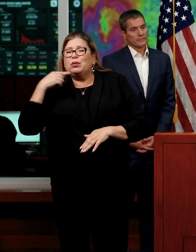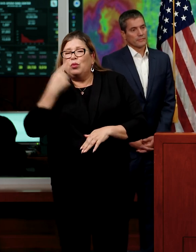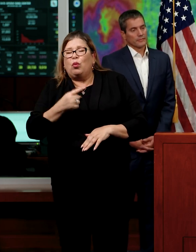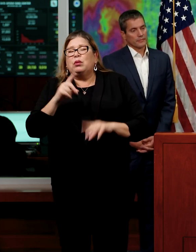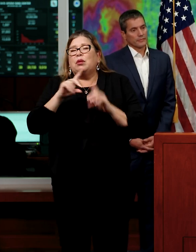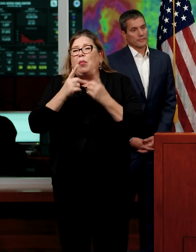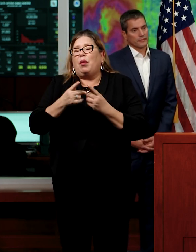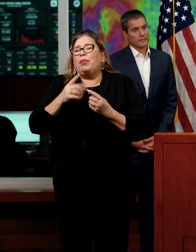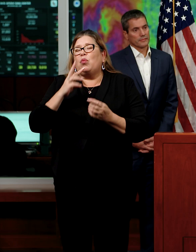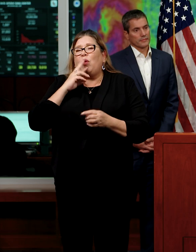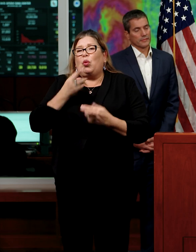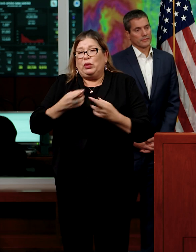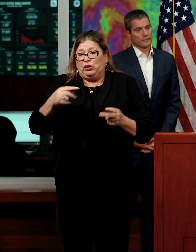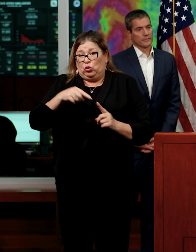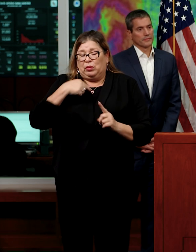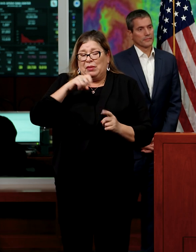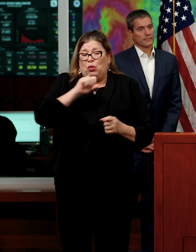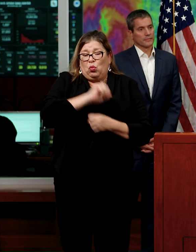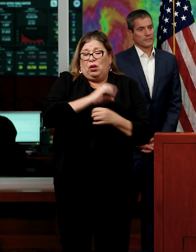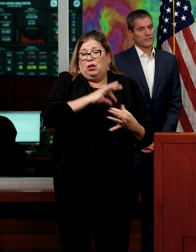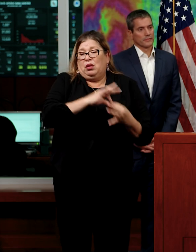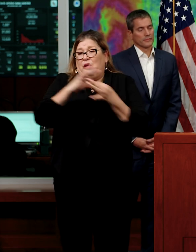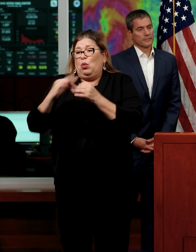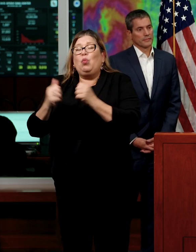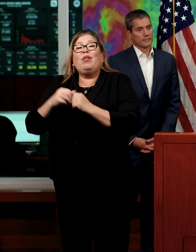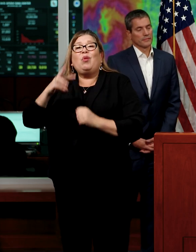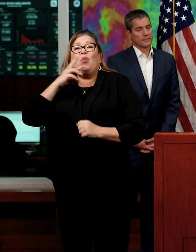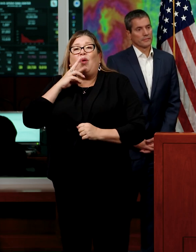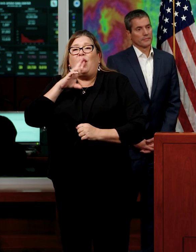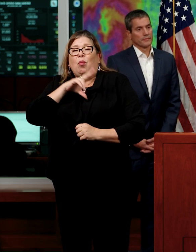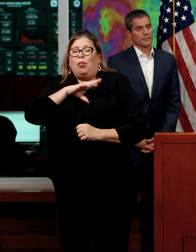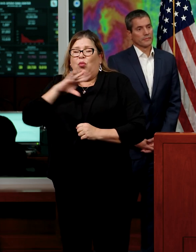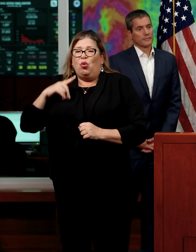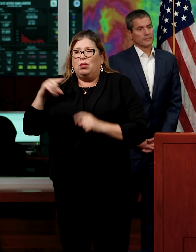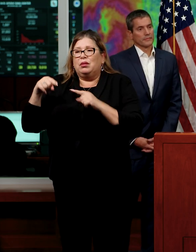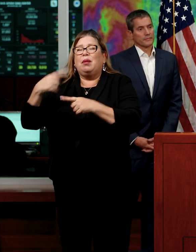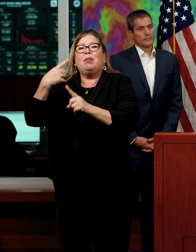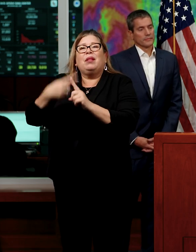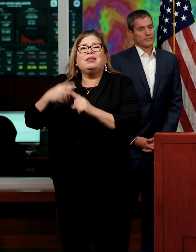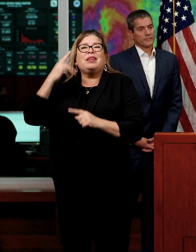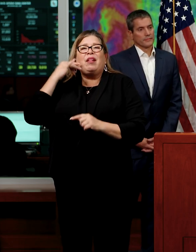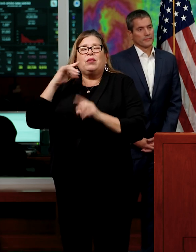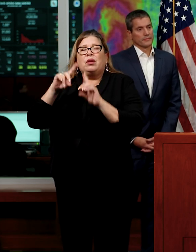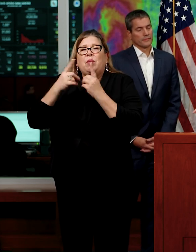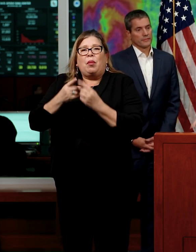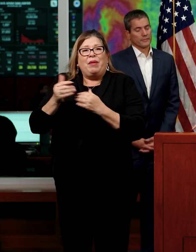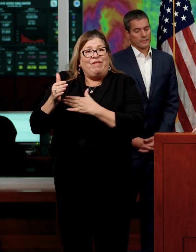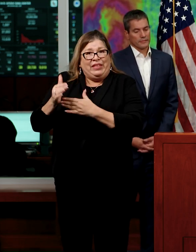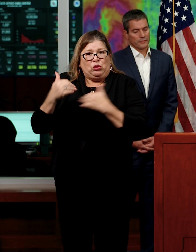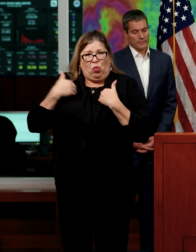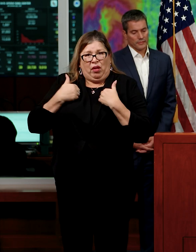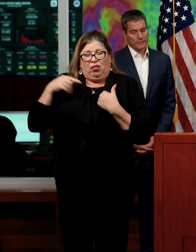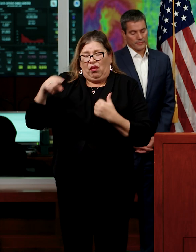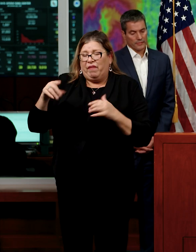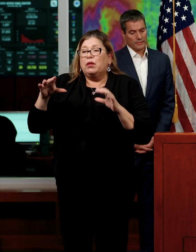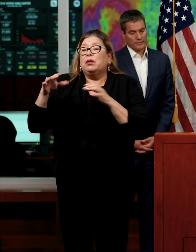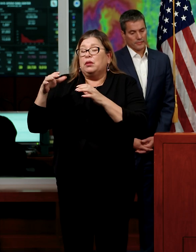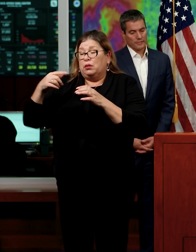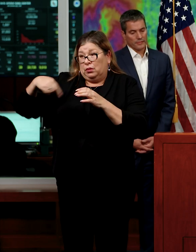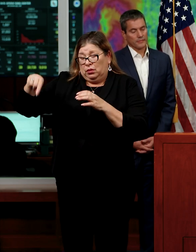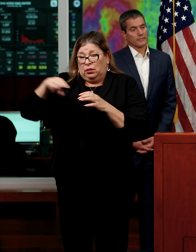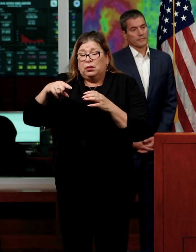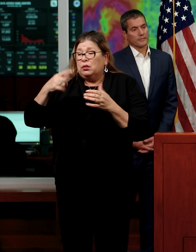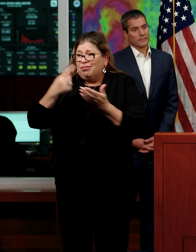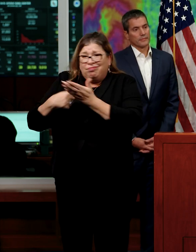Resources to work with our colleagues at the Water Board and California Department of Fish and Wildlife to see what we could do in this exact